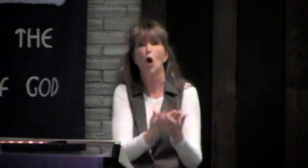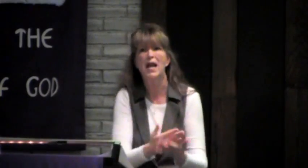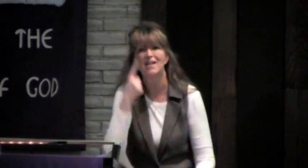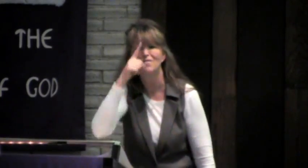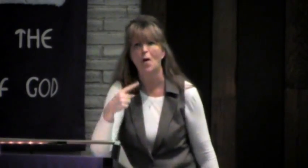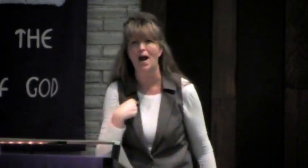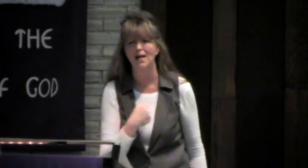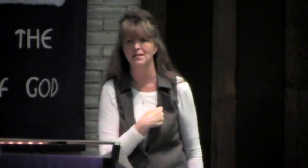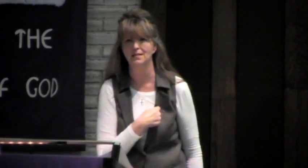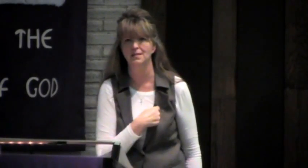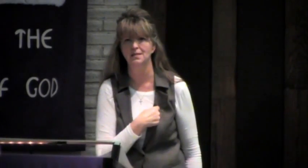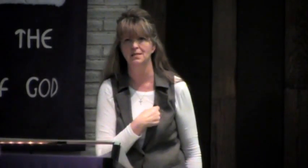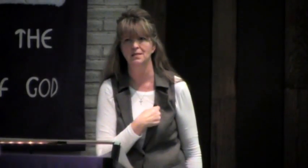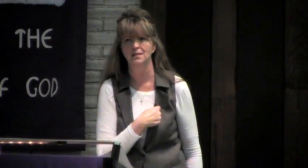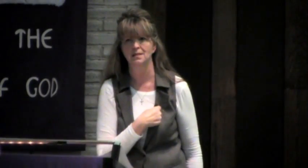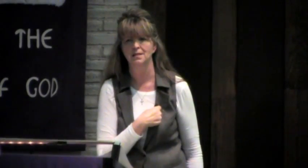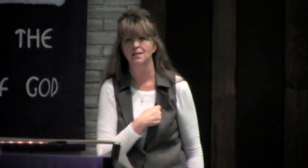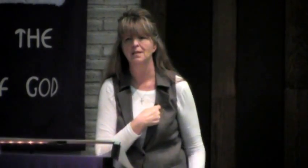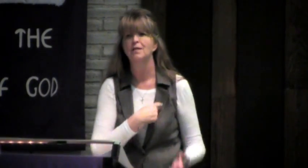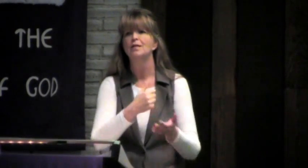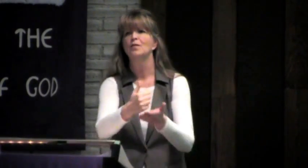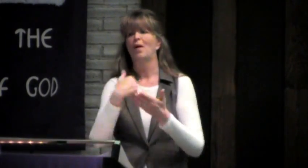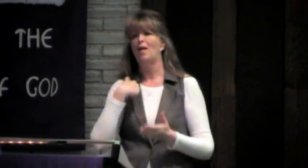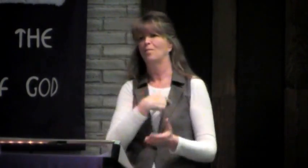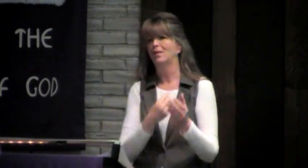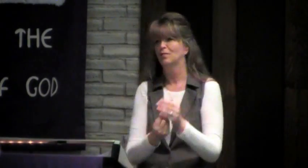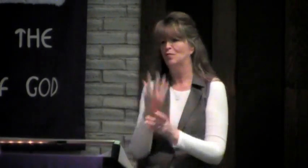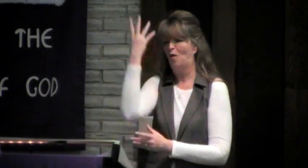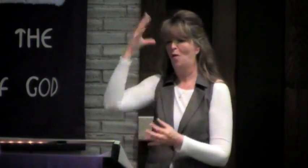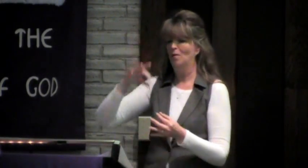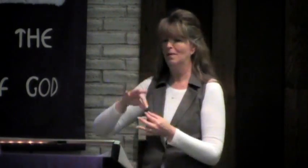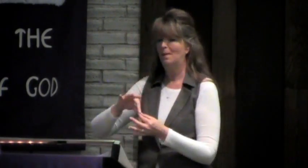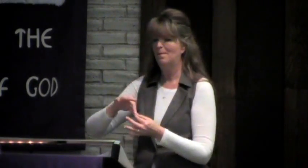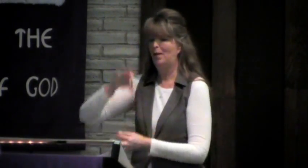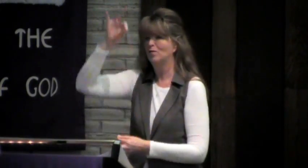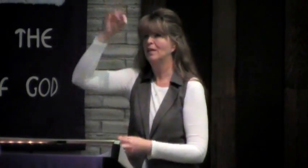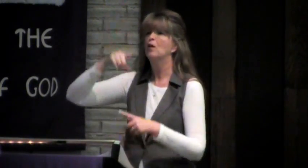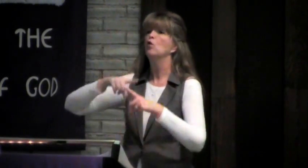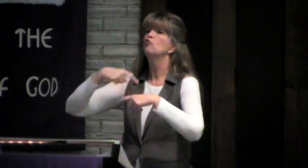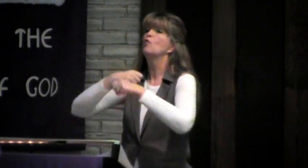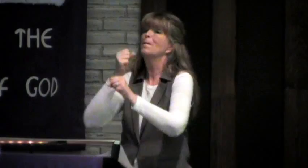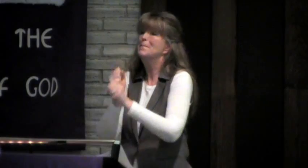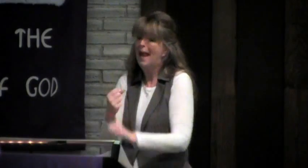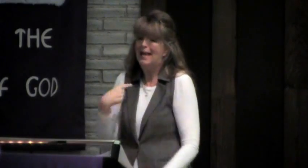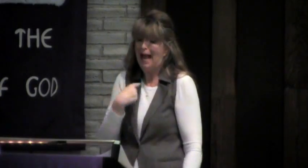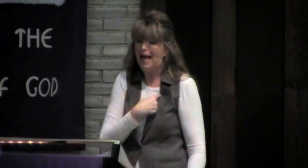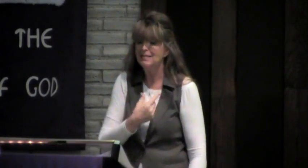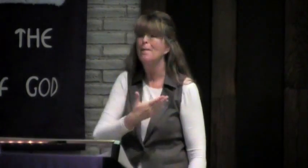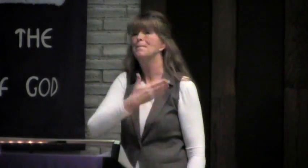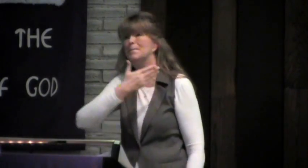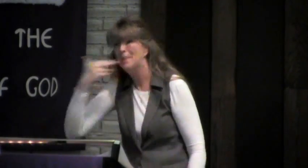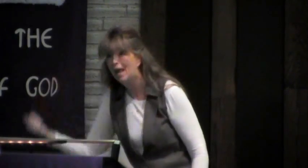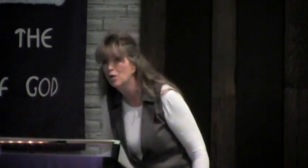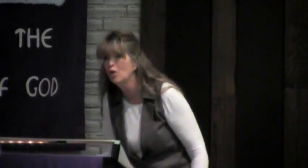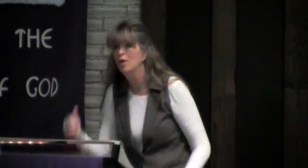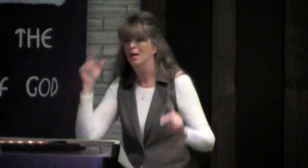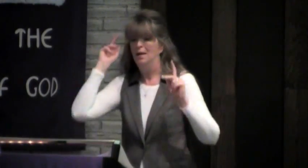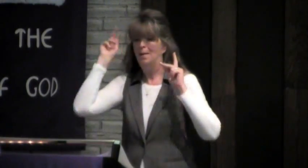truly think that our problems are good for us. They help us to grow spiritually. They make us